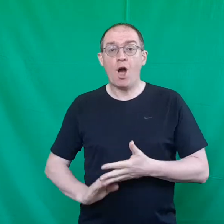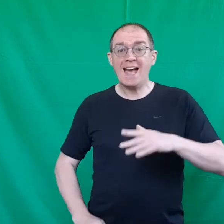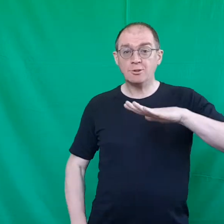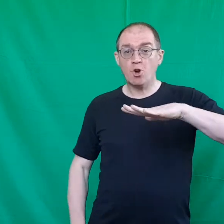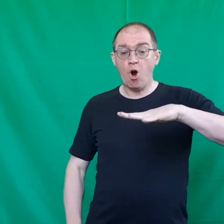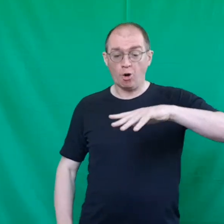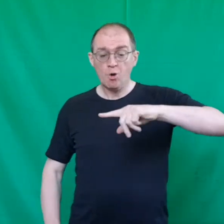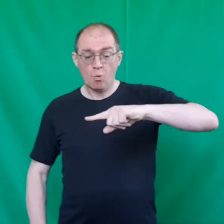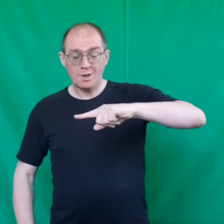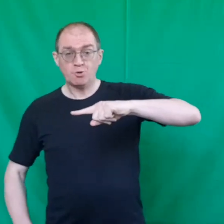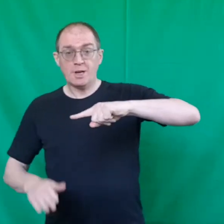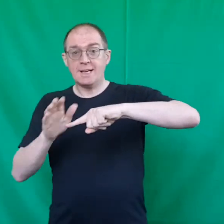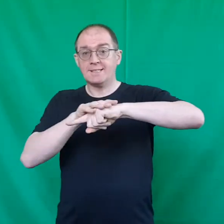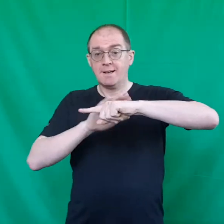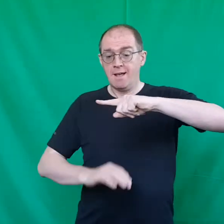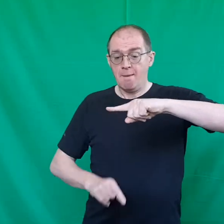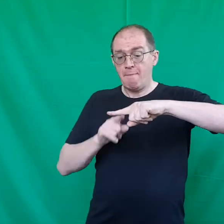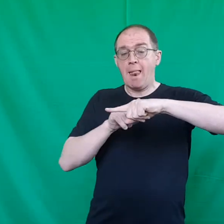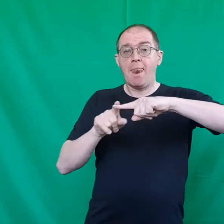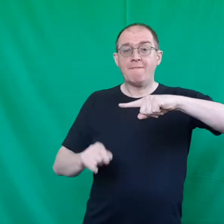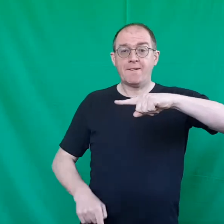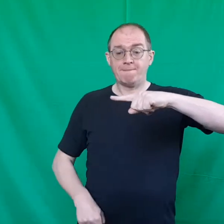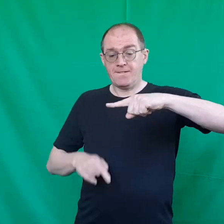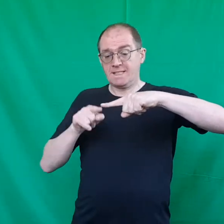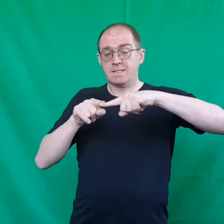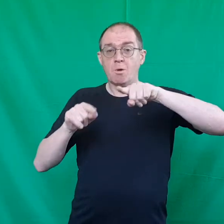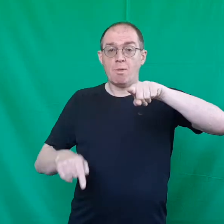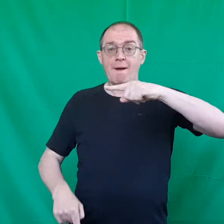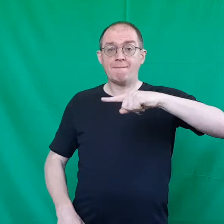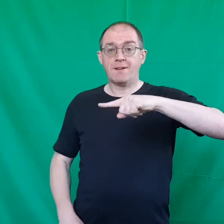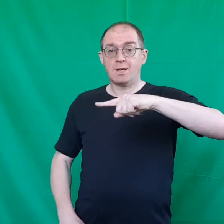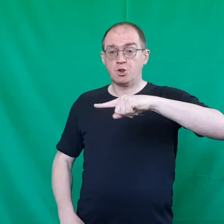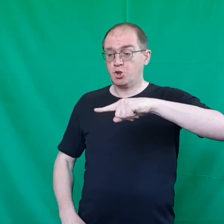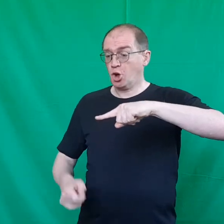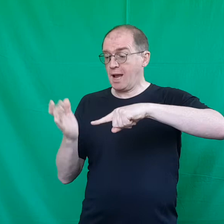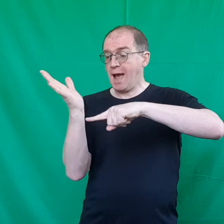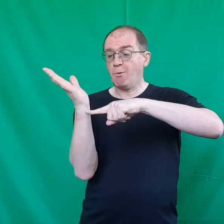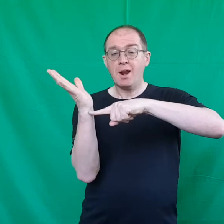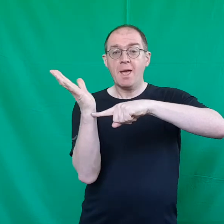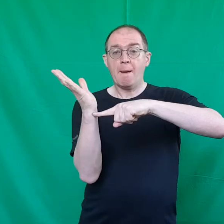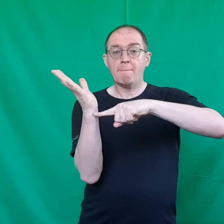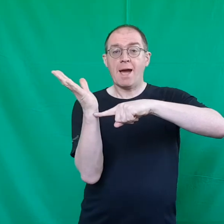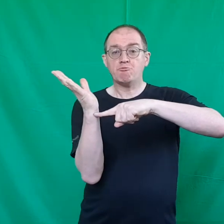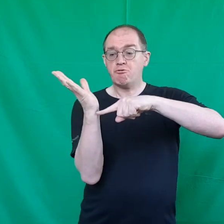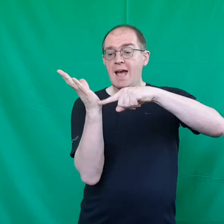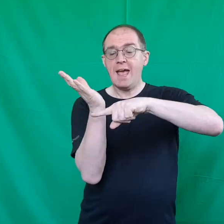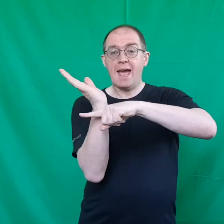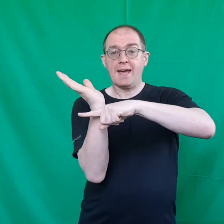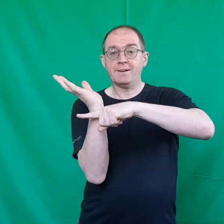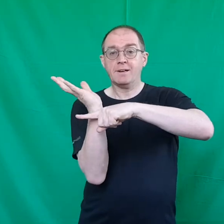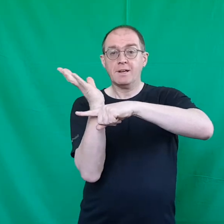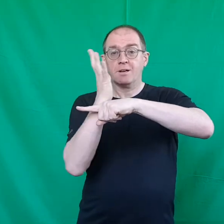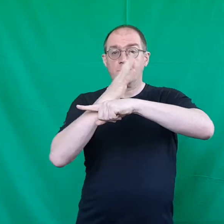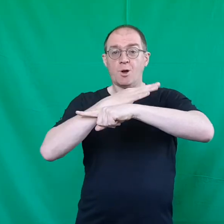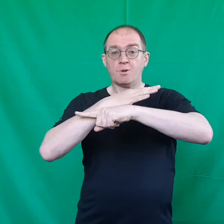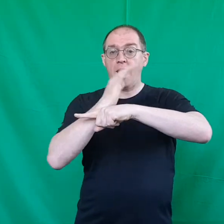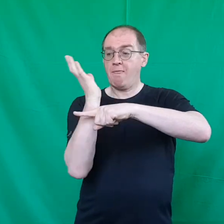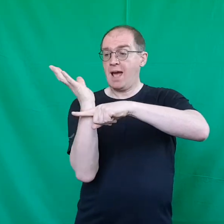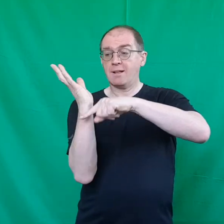hedgehog which is my left fist with my fingers stuck out my right hand goes like that